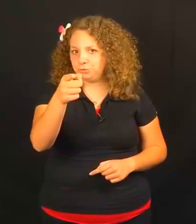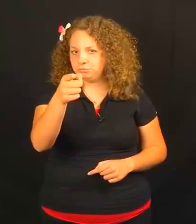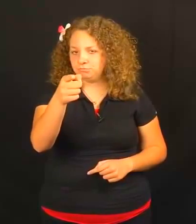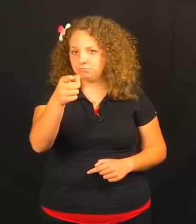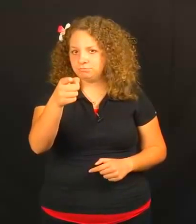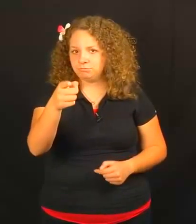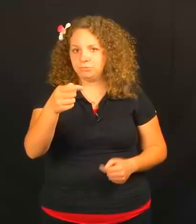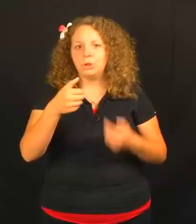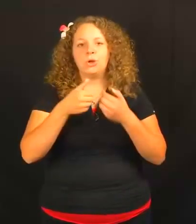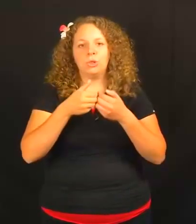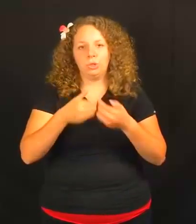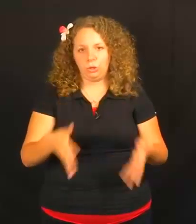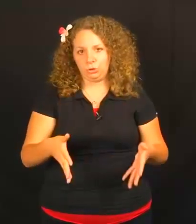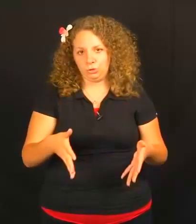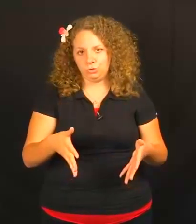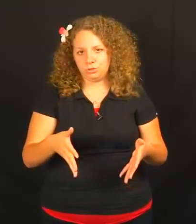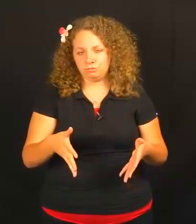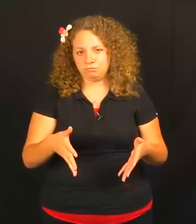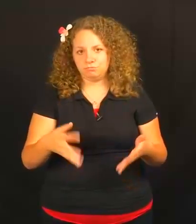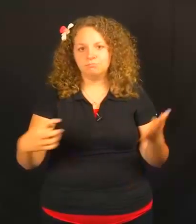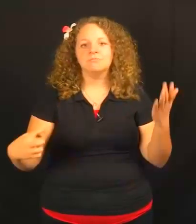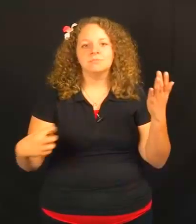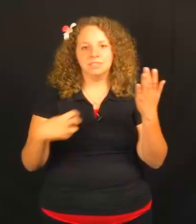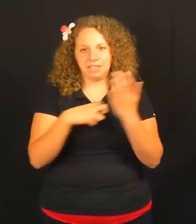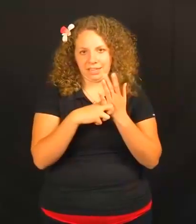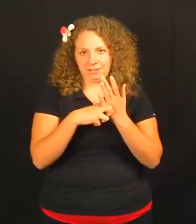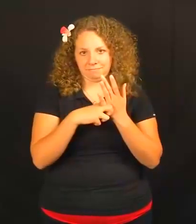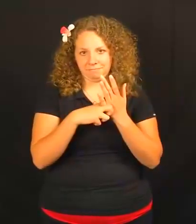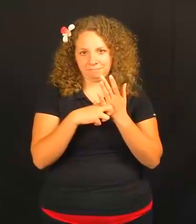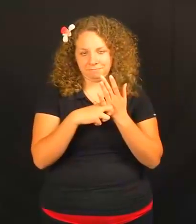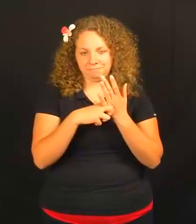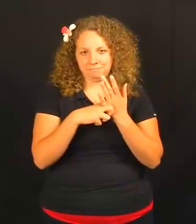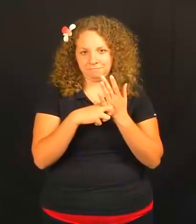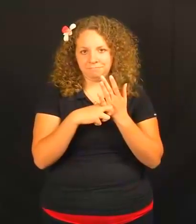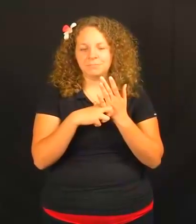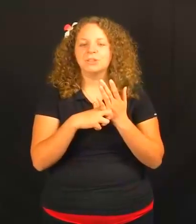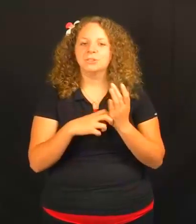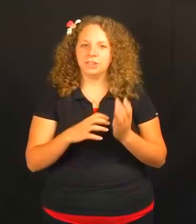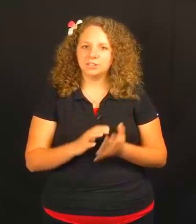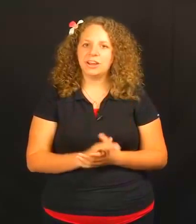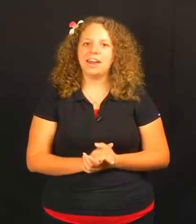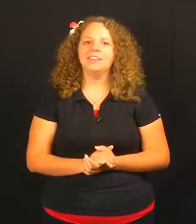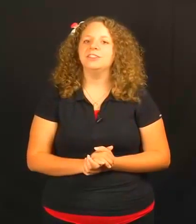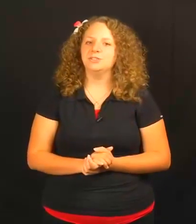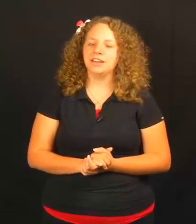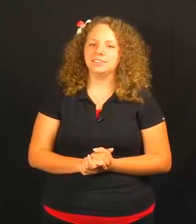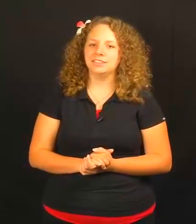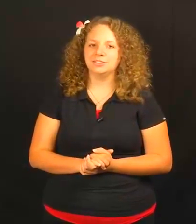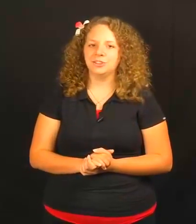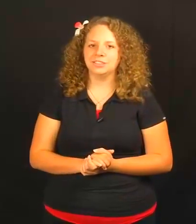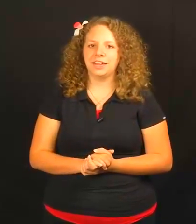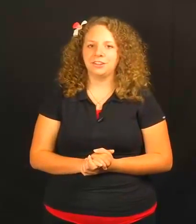LOSE THE TICKET. So let's go ahead and do that sentence all together.